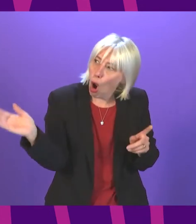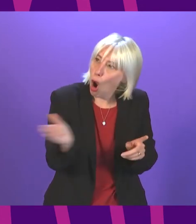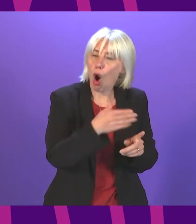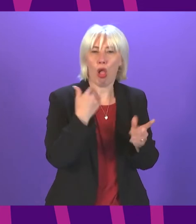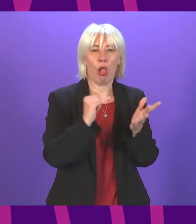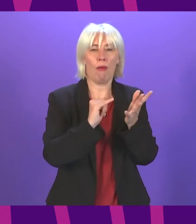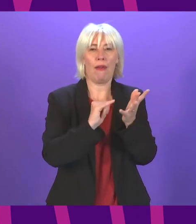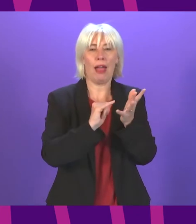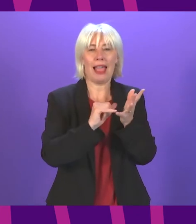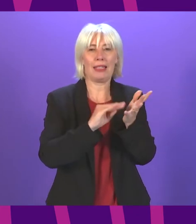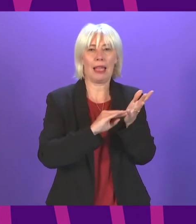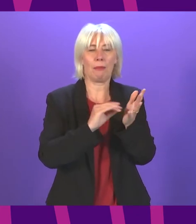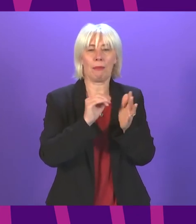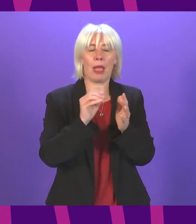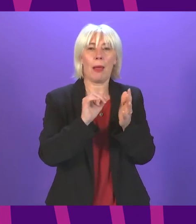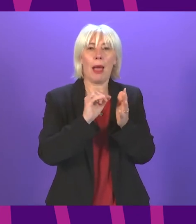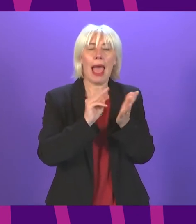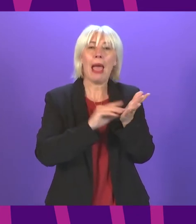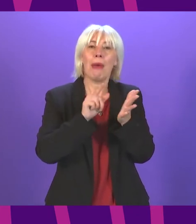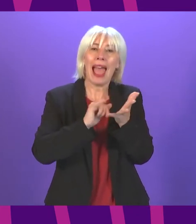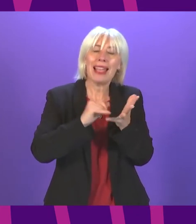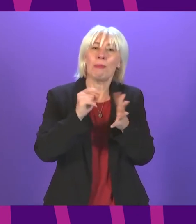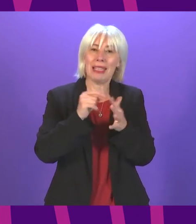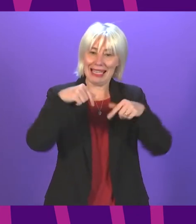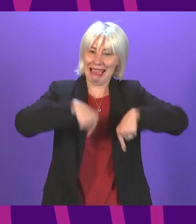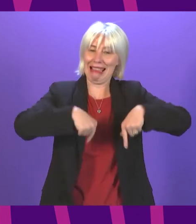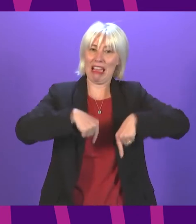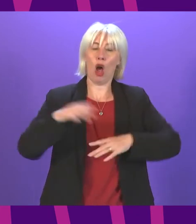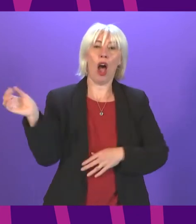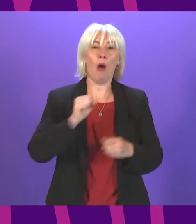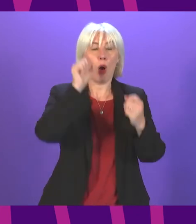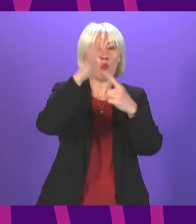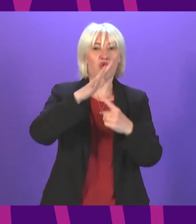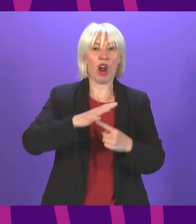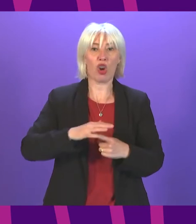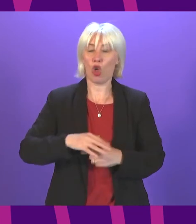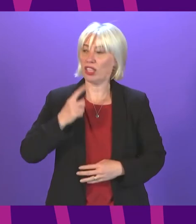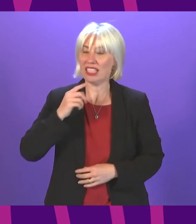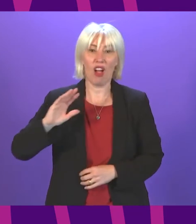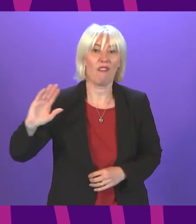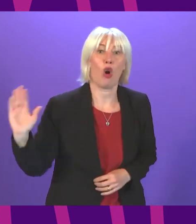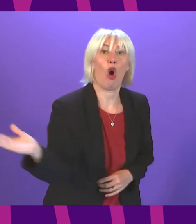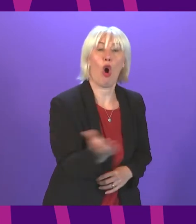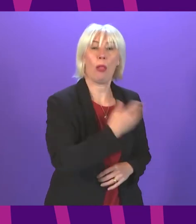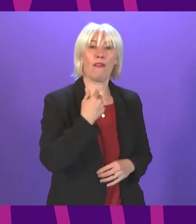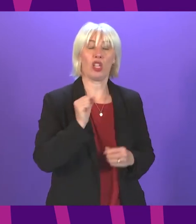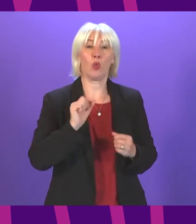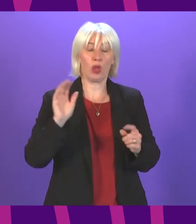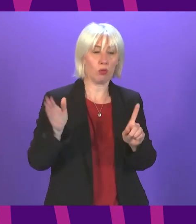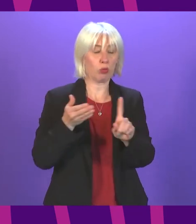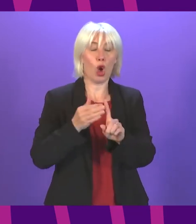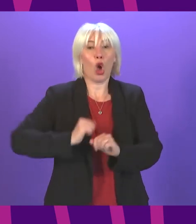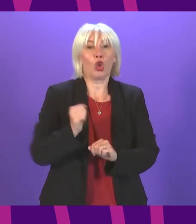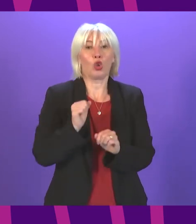all of the Greens, said in the election that our priority for each and every one of the 129 of us would be Scotland's